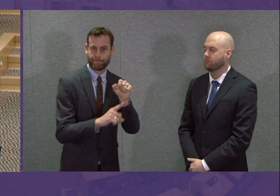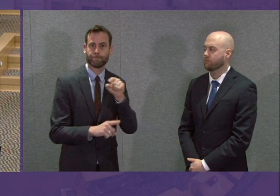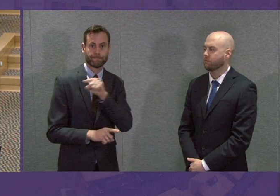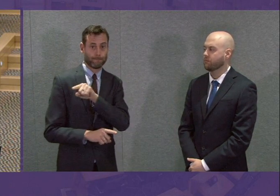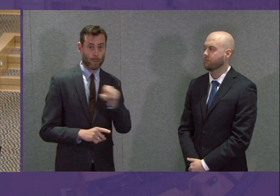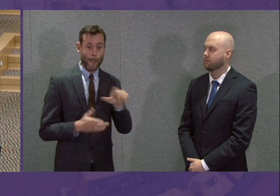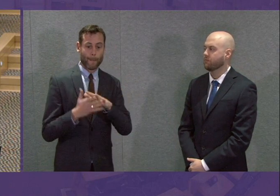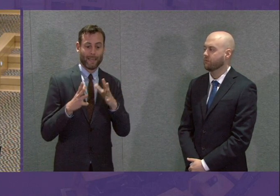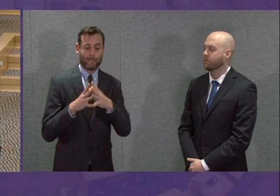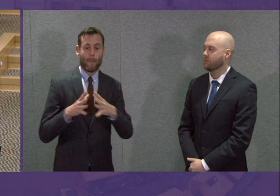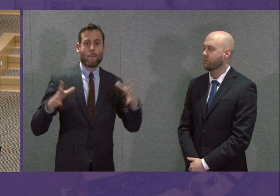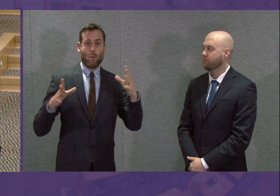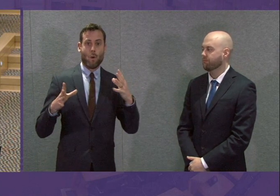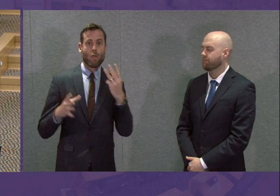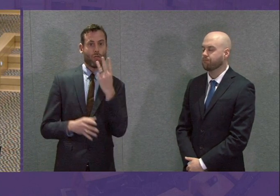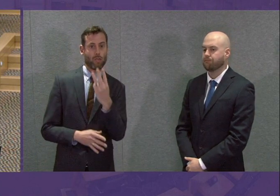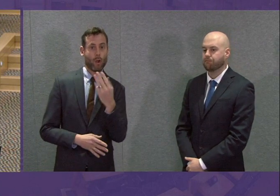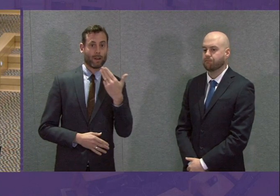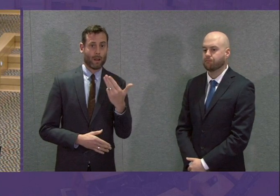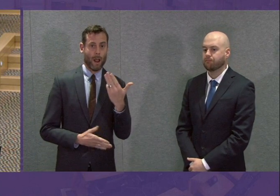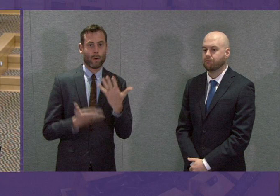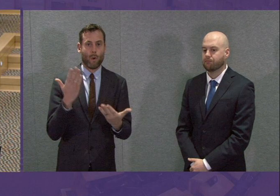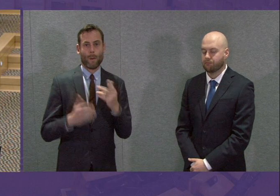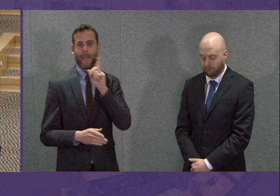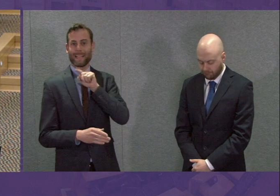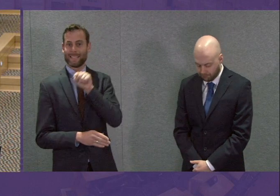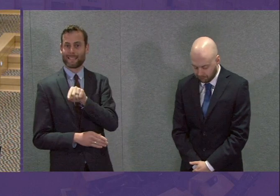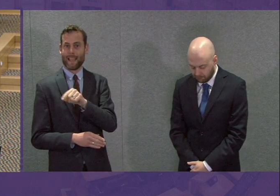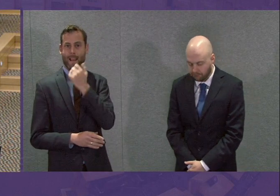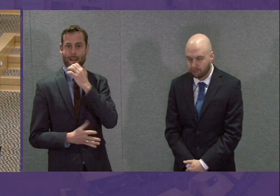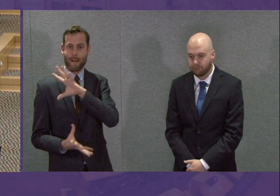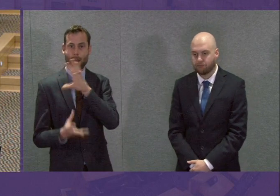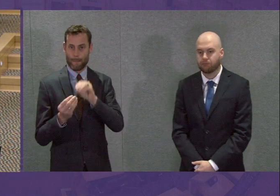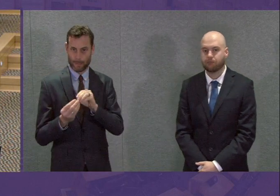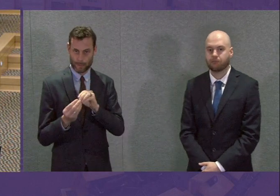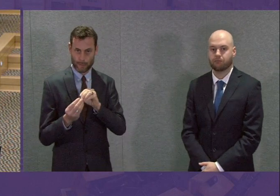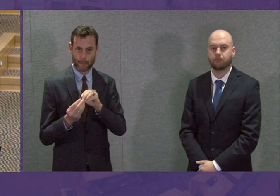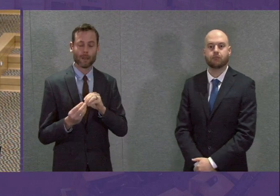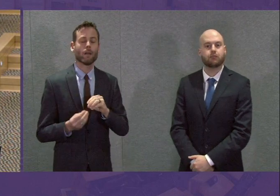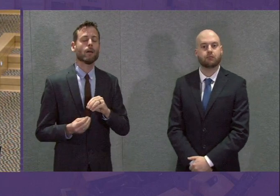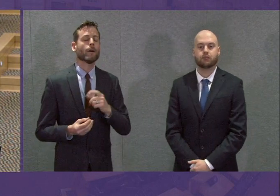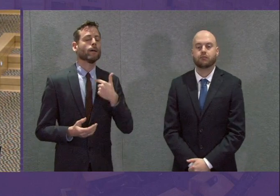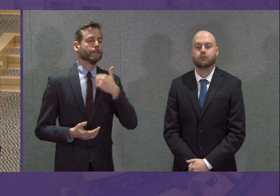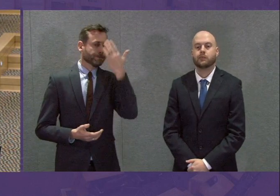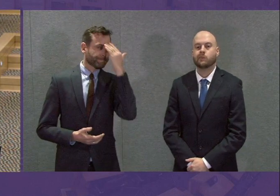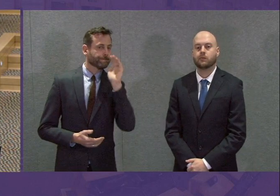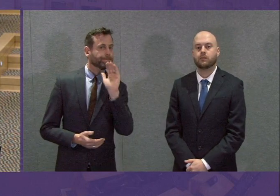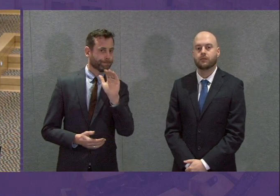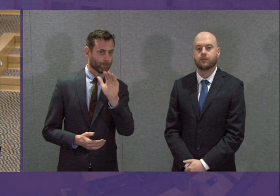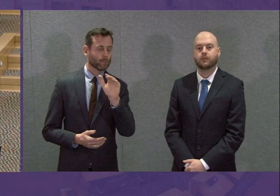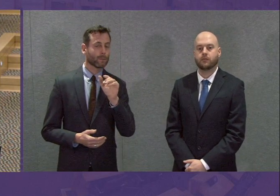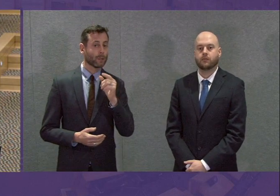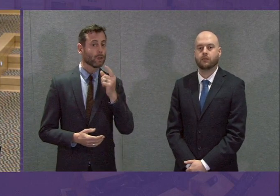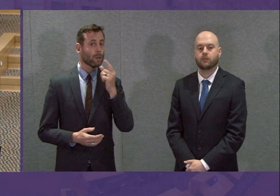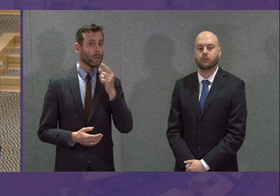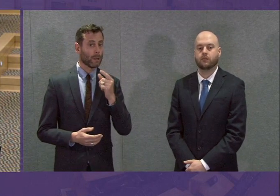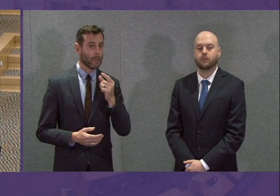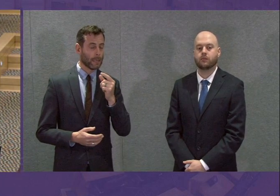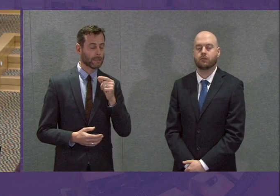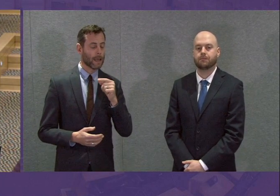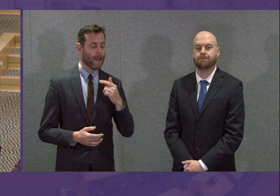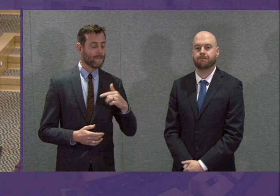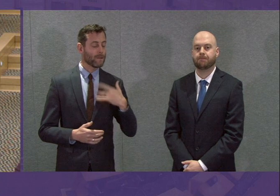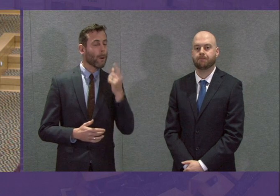increase of 39 from yesterday. I would stress, of course, as I have done previously, that that is likely to be an underestimate